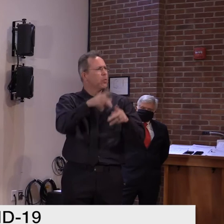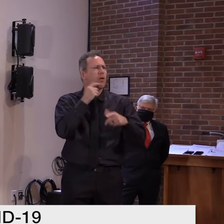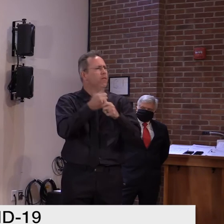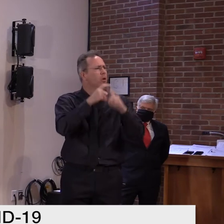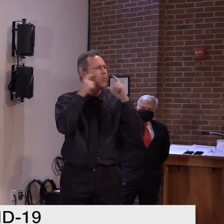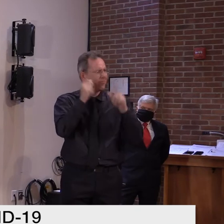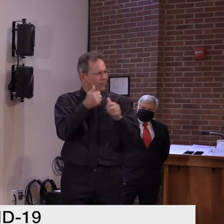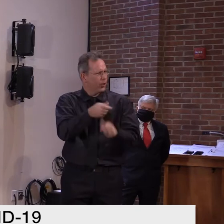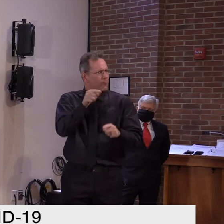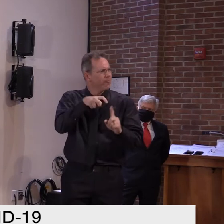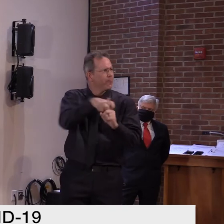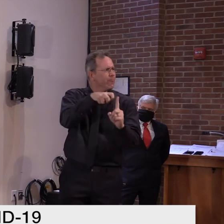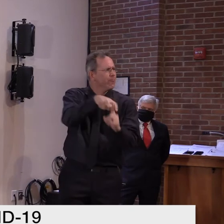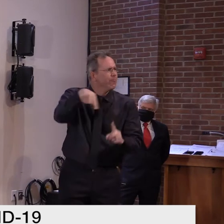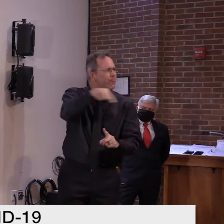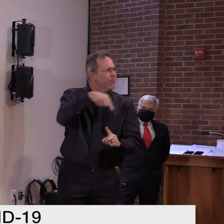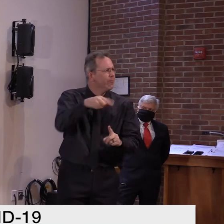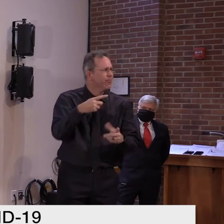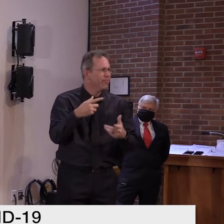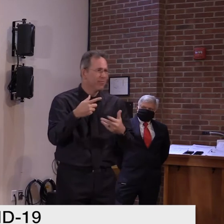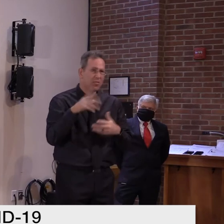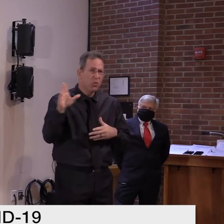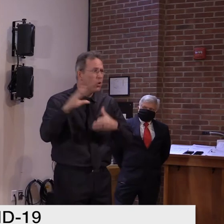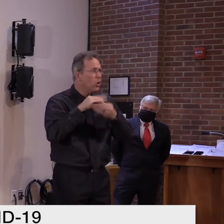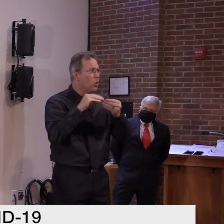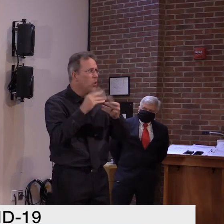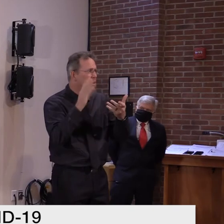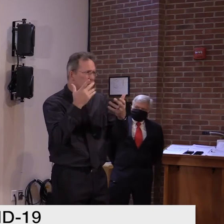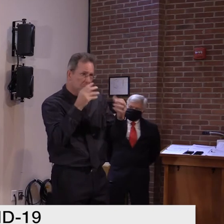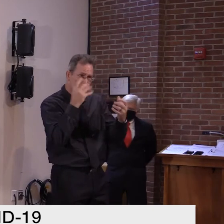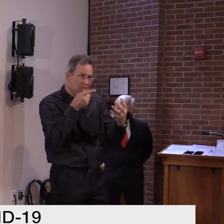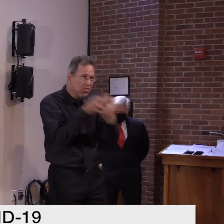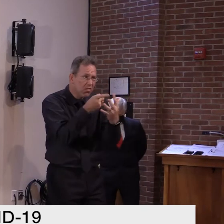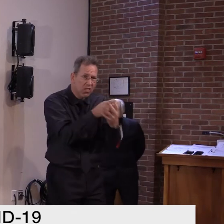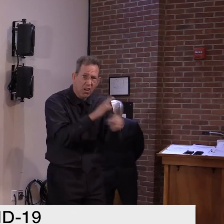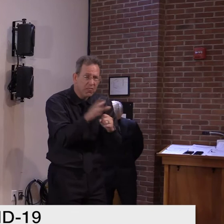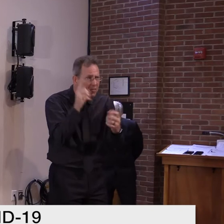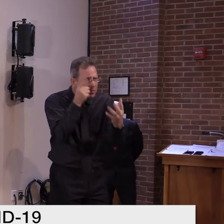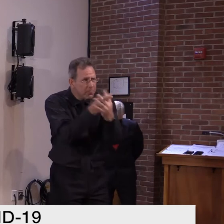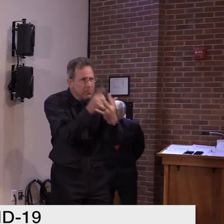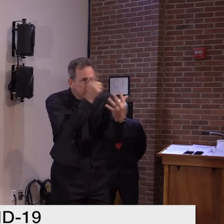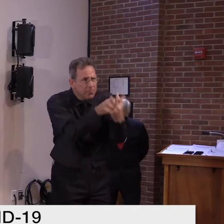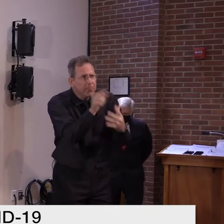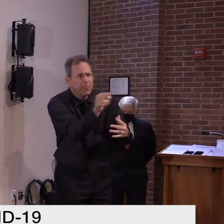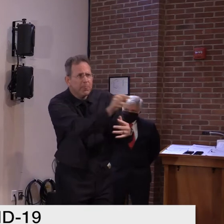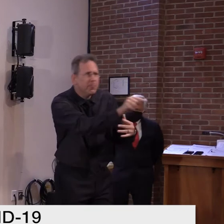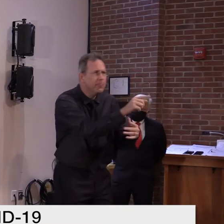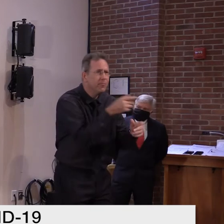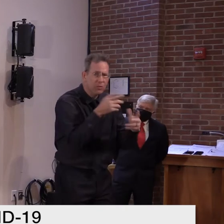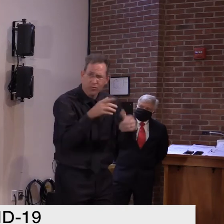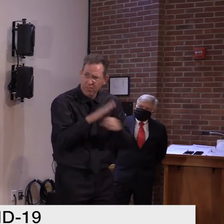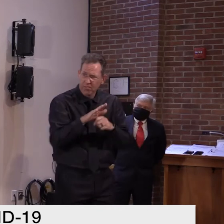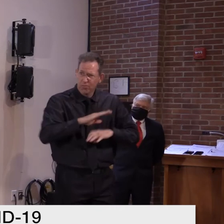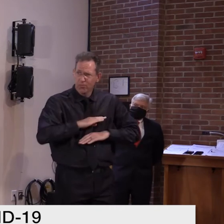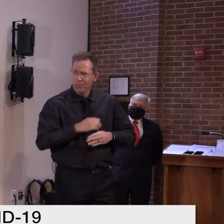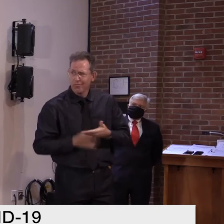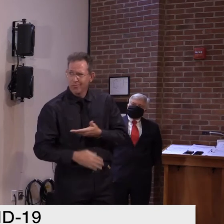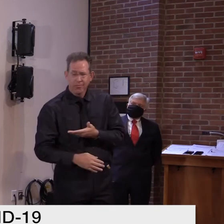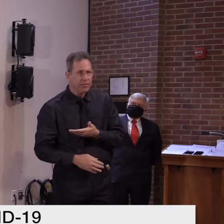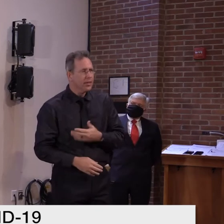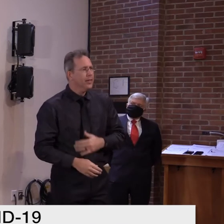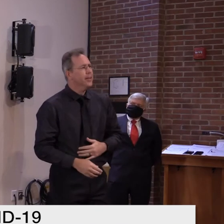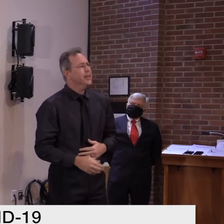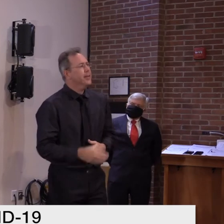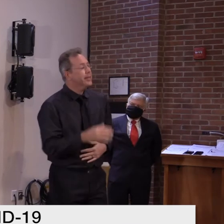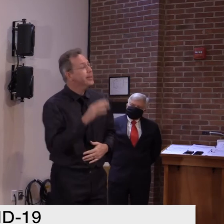to people? Oh, we certainly hope so. Um, we're going to count on peer pressure as well. And, uh, the more we get